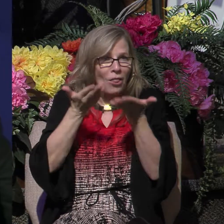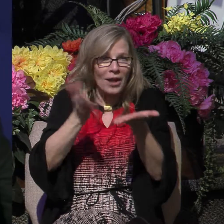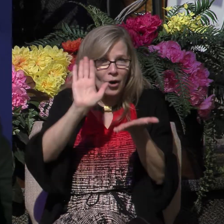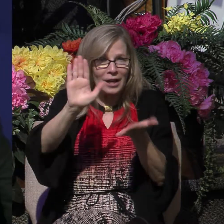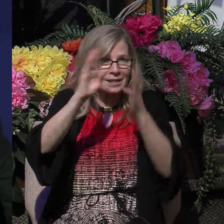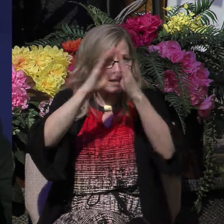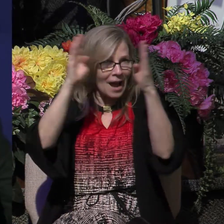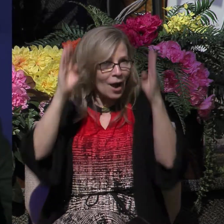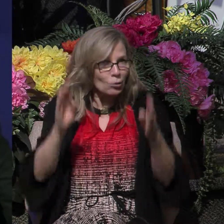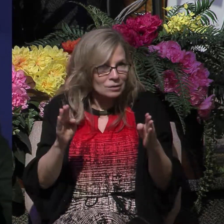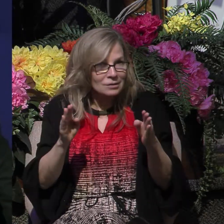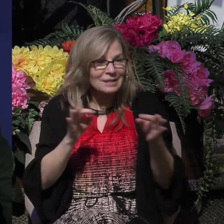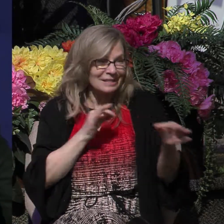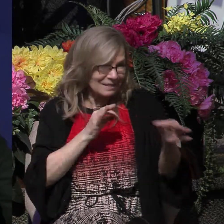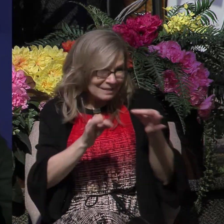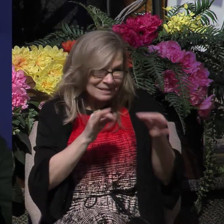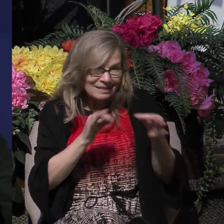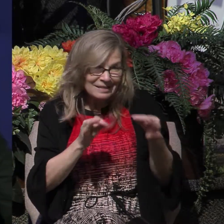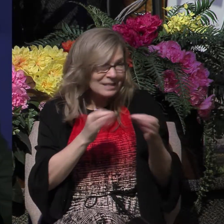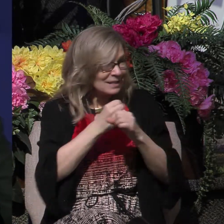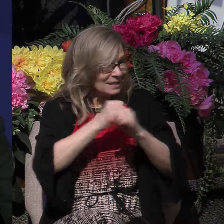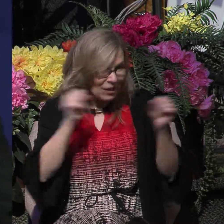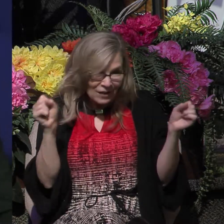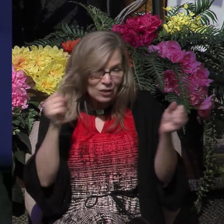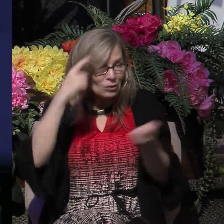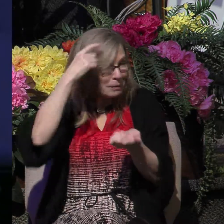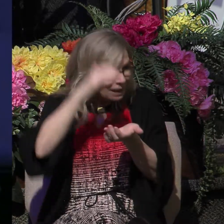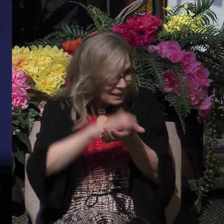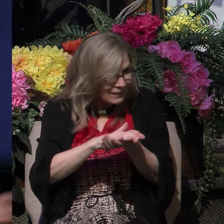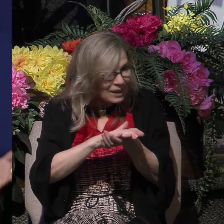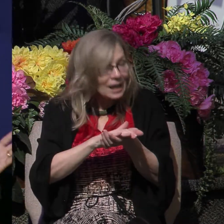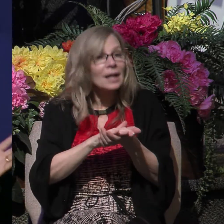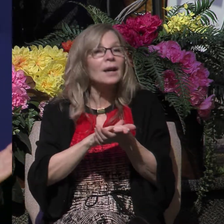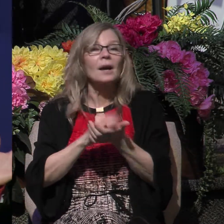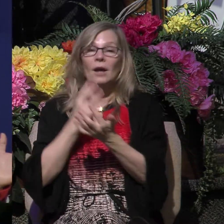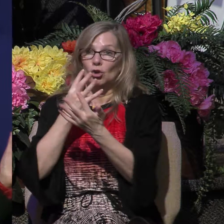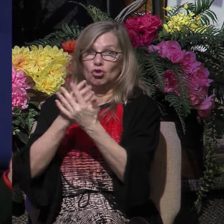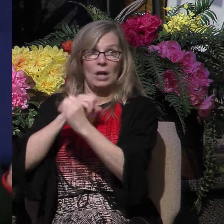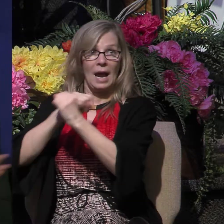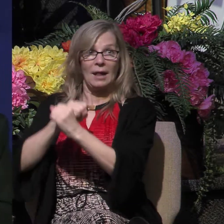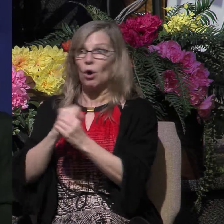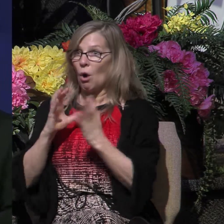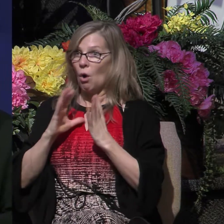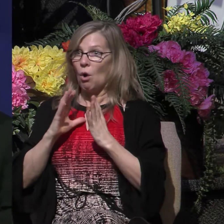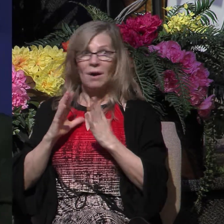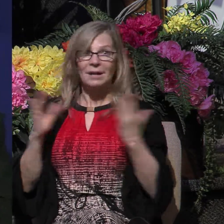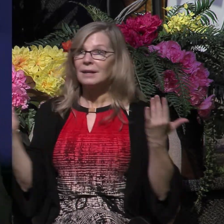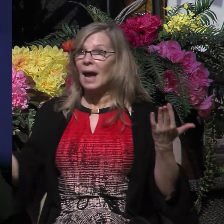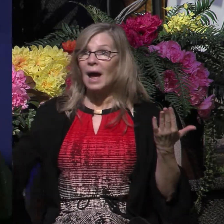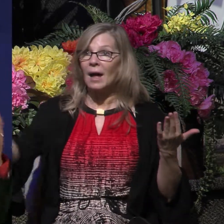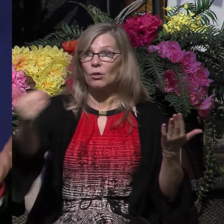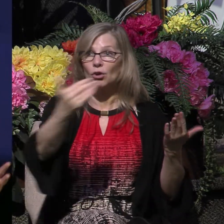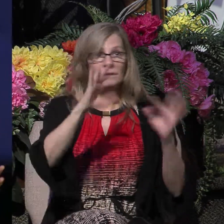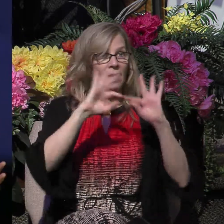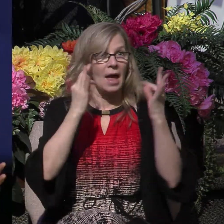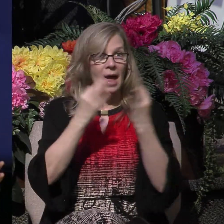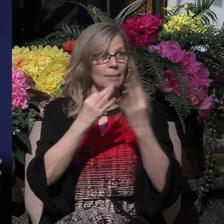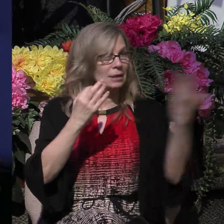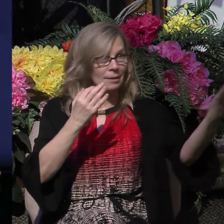salvation is by believing in the Lord Jesus Christ, the jailer then, he gathers the members of his household around Paul and